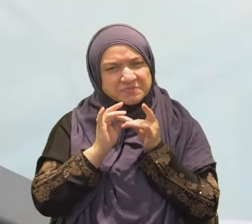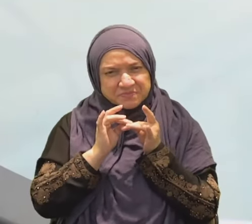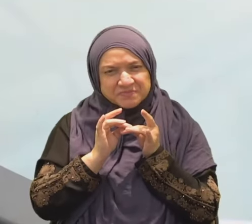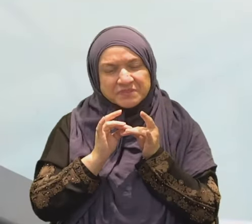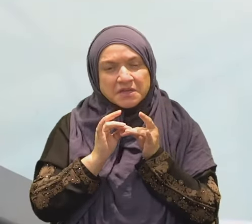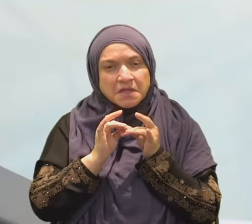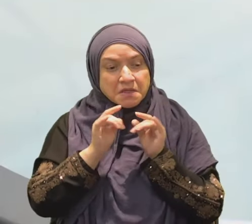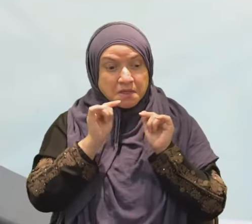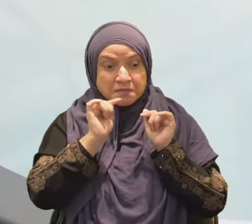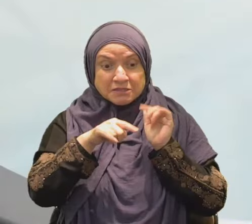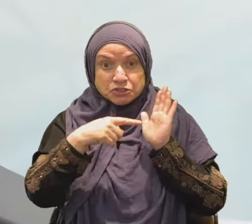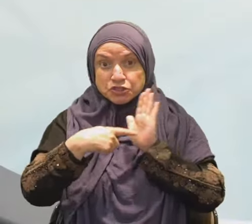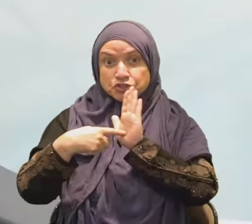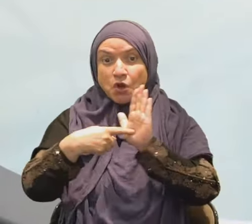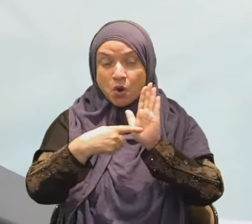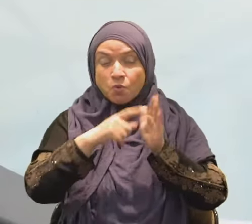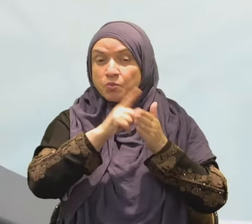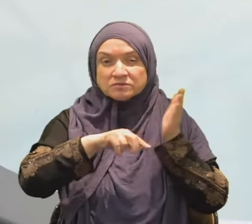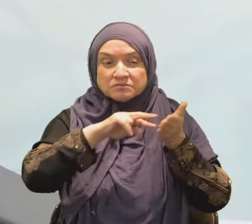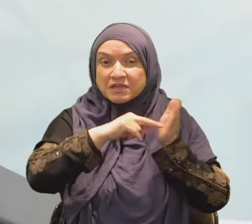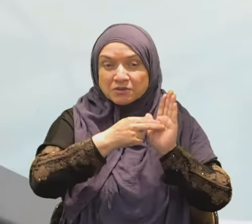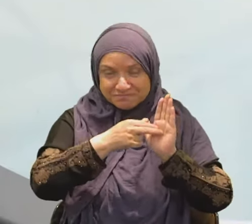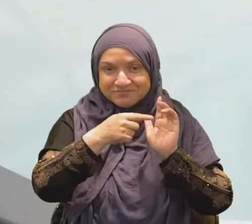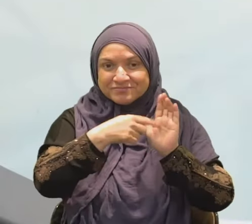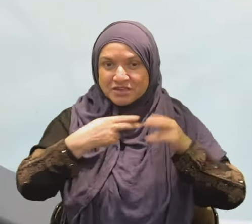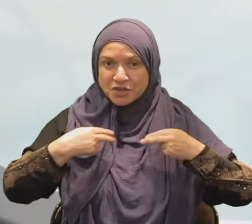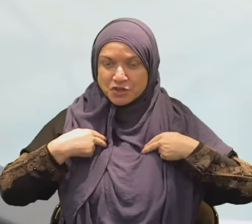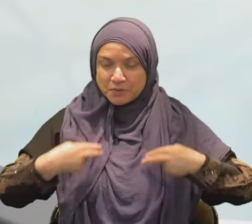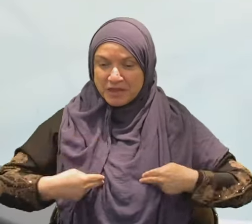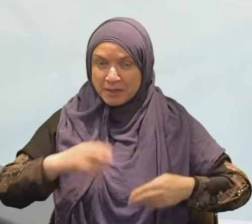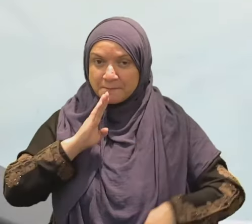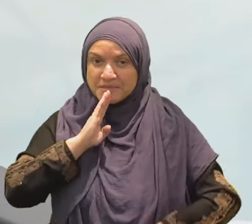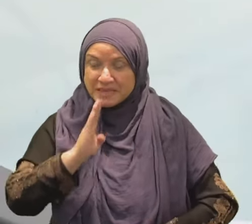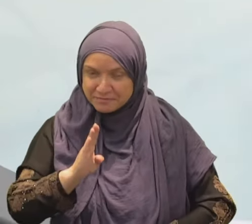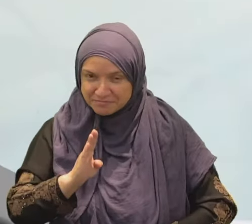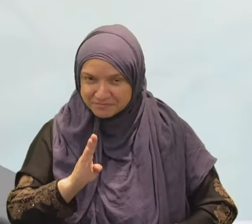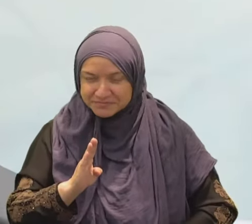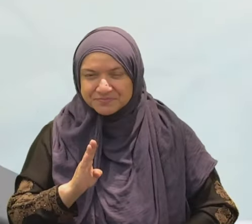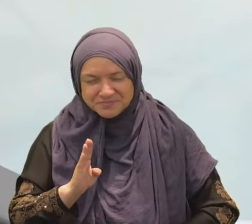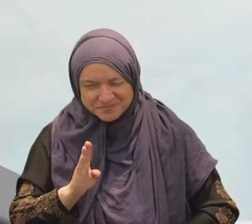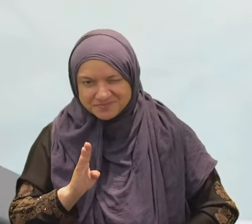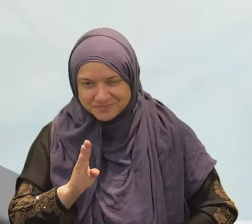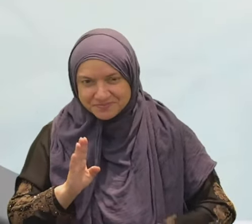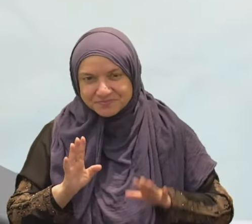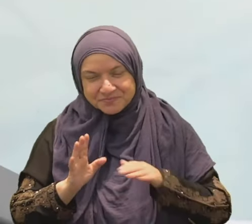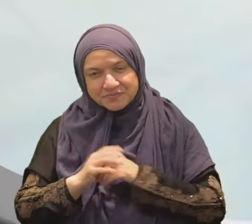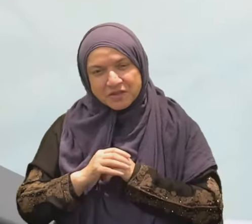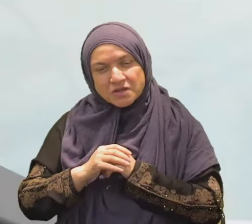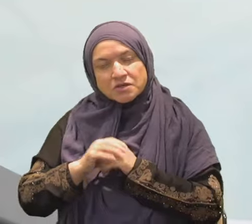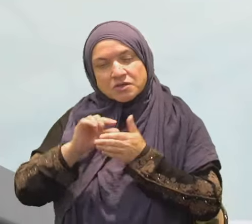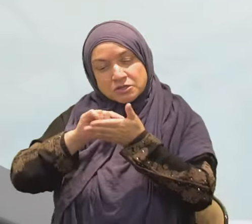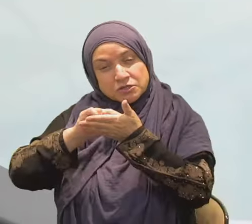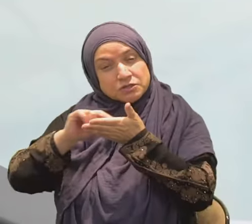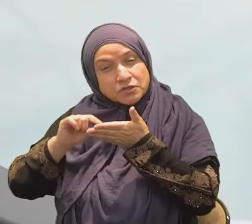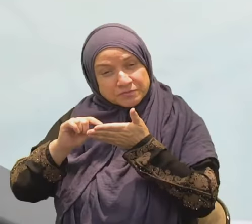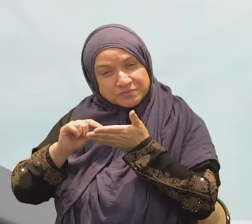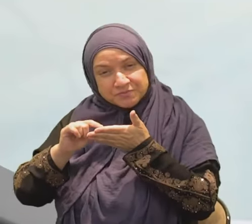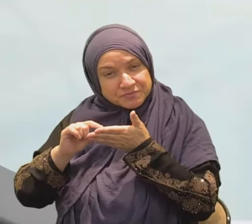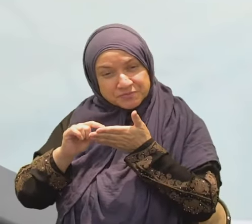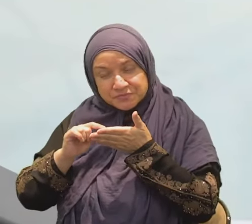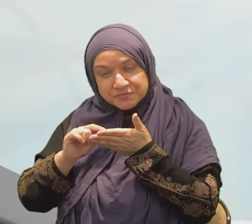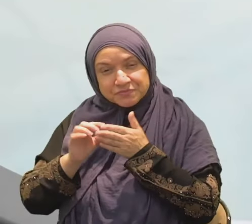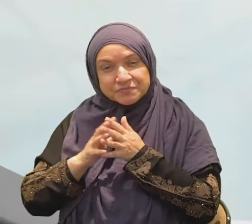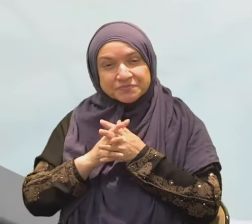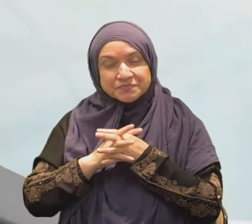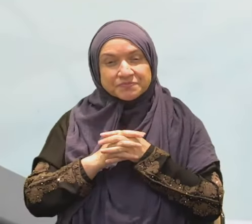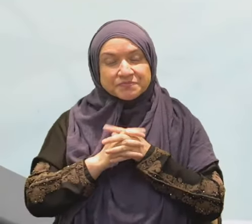Before I can go directly to this ayah, you have to actually know that there are three major differences between how we as a